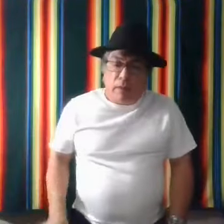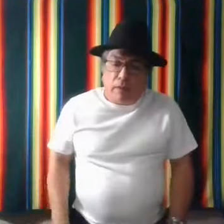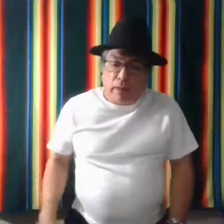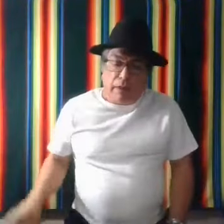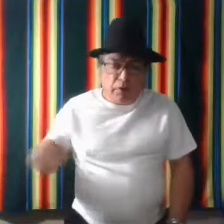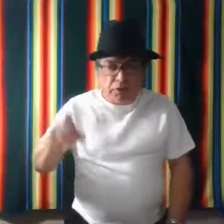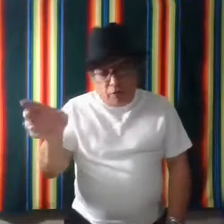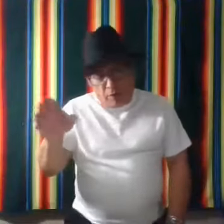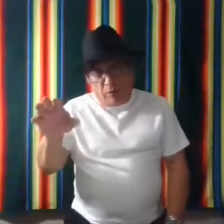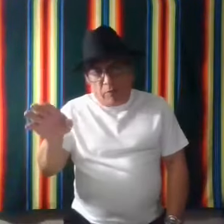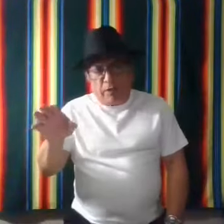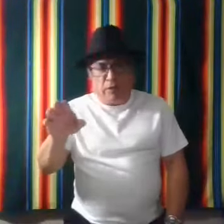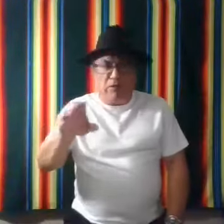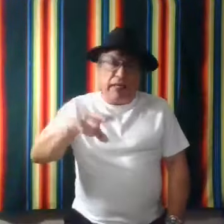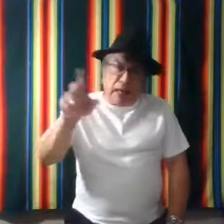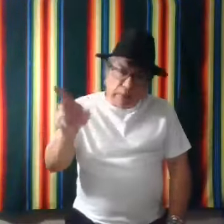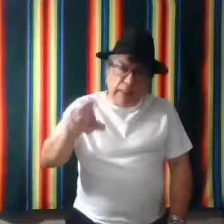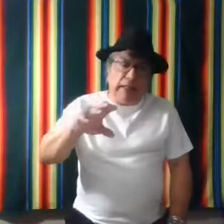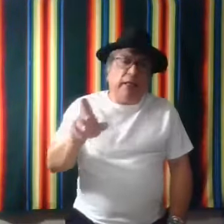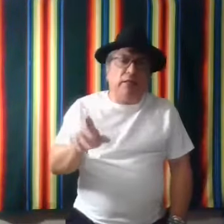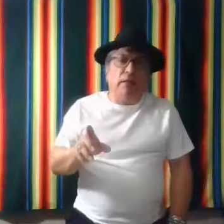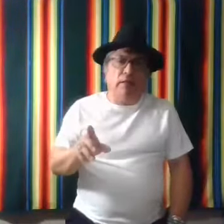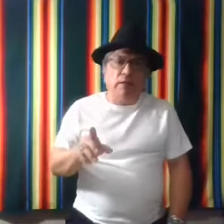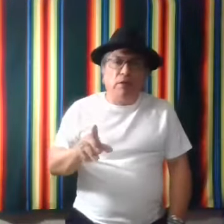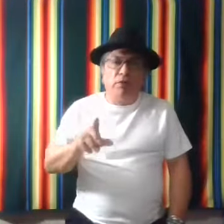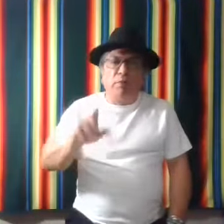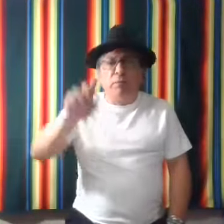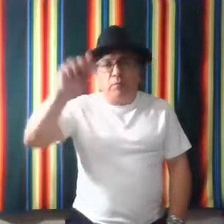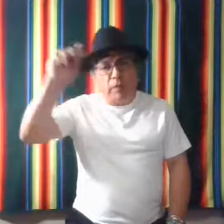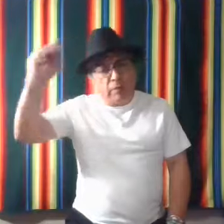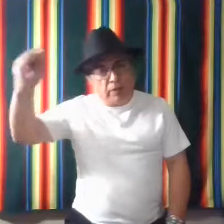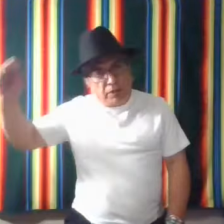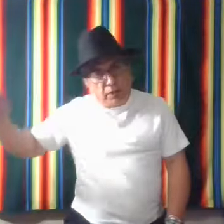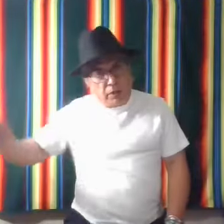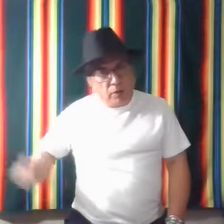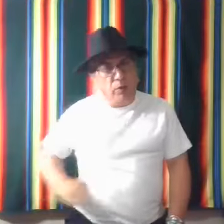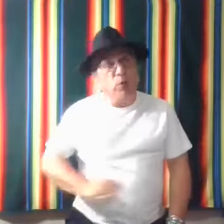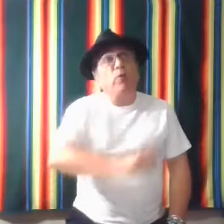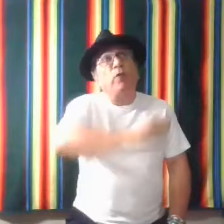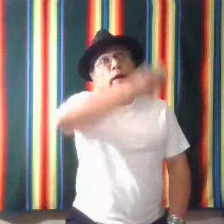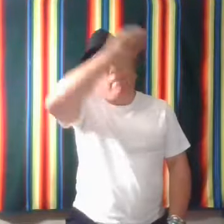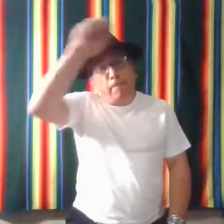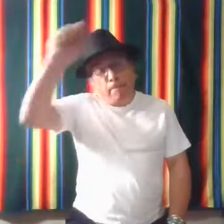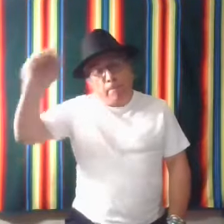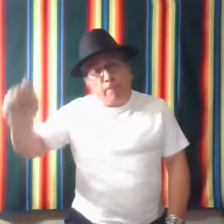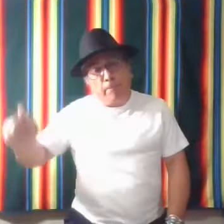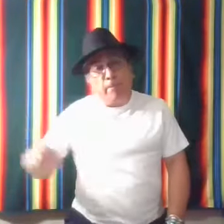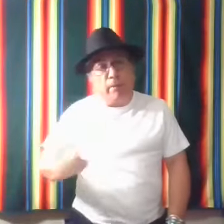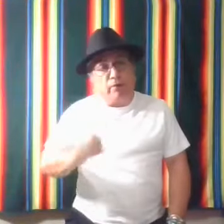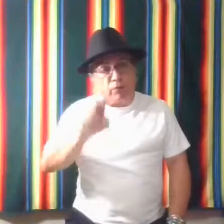And then there's different methods of saying how many days. You know, sometimes it might be the sun going around or